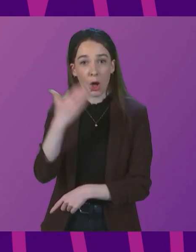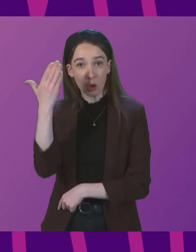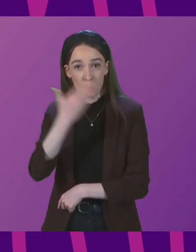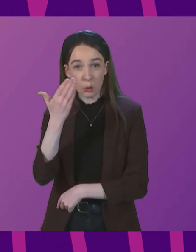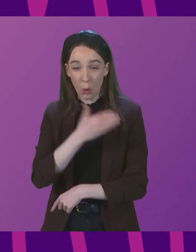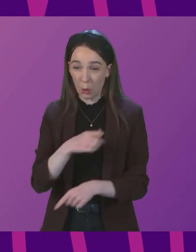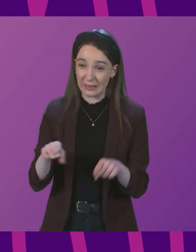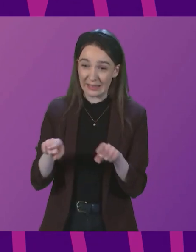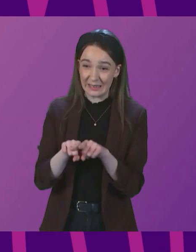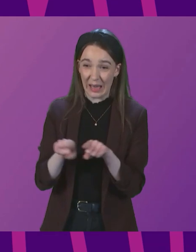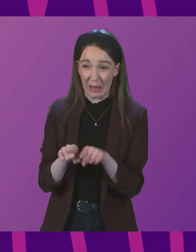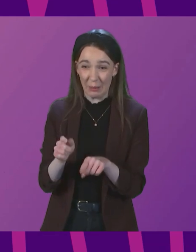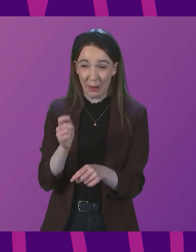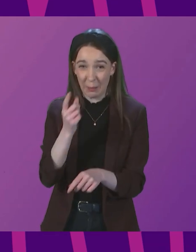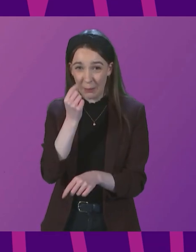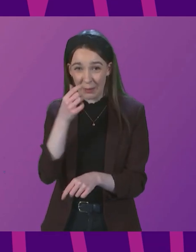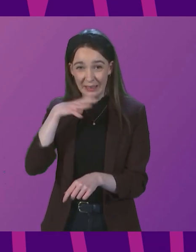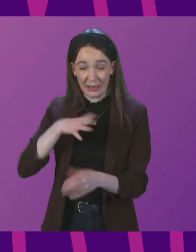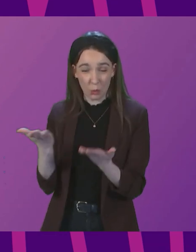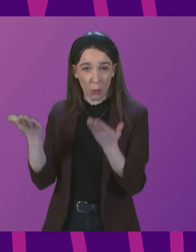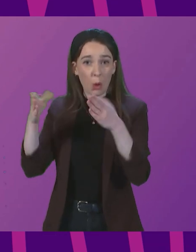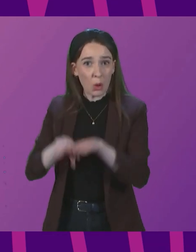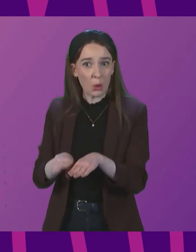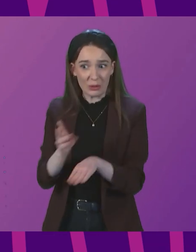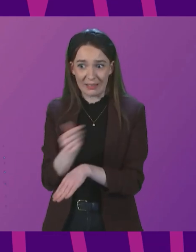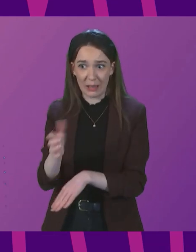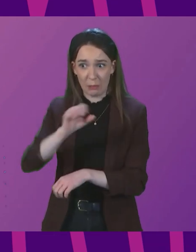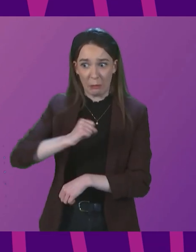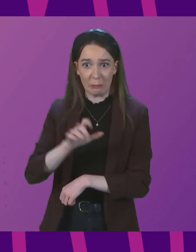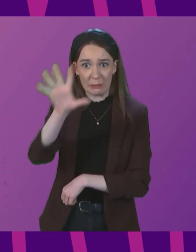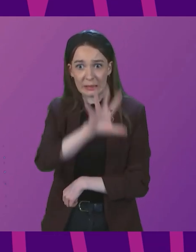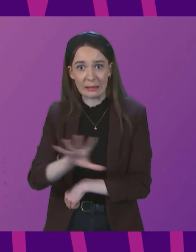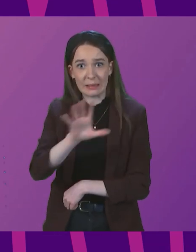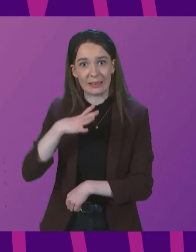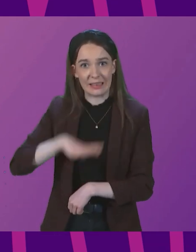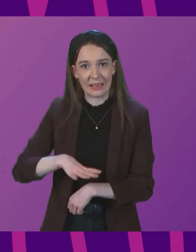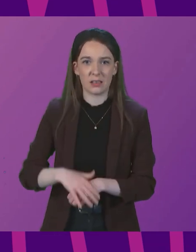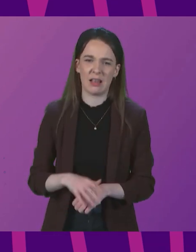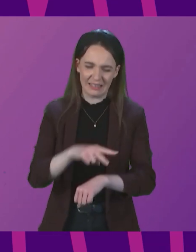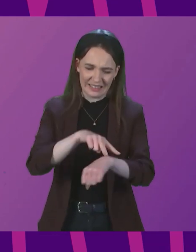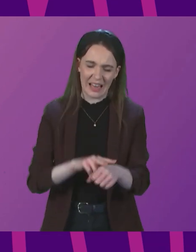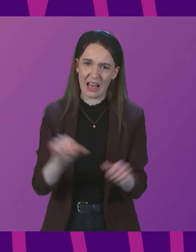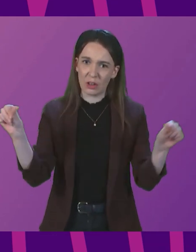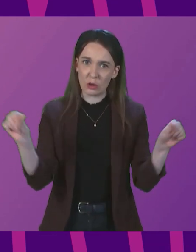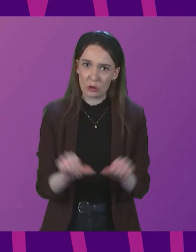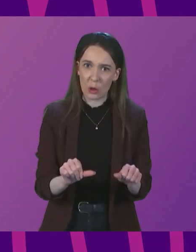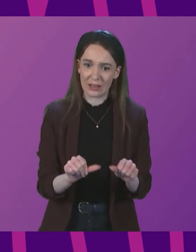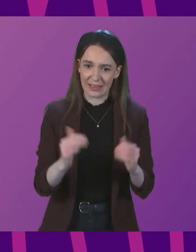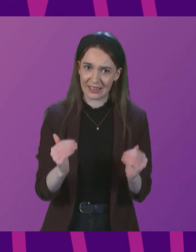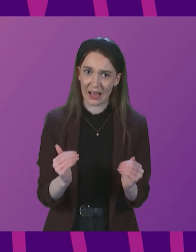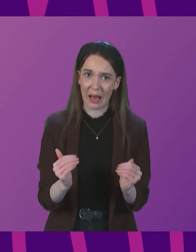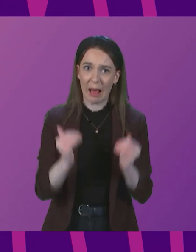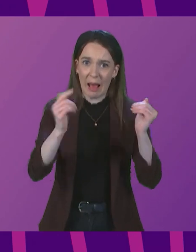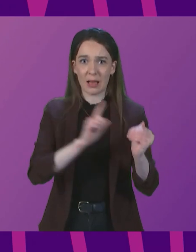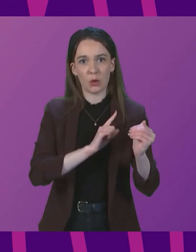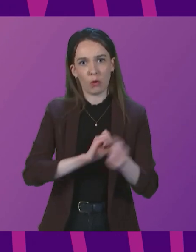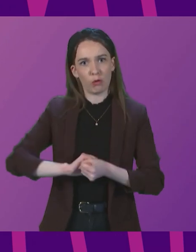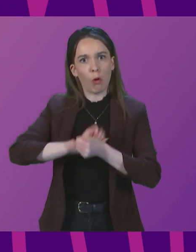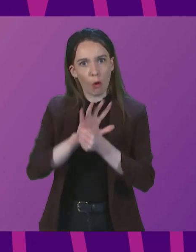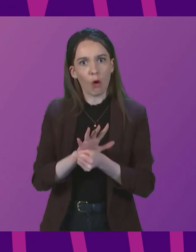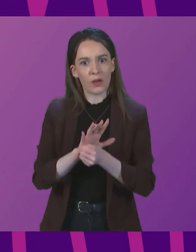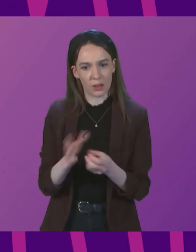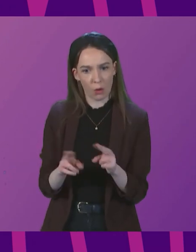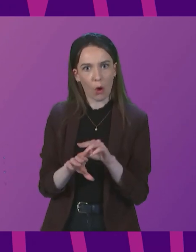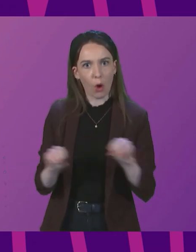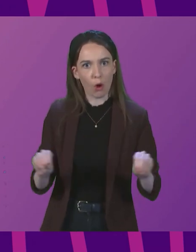temporarily close in some parts of the country. Staffing shortages already high are being exacerbated by COVID-related absences. As a